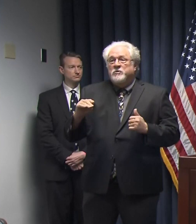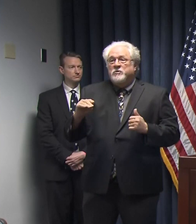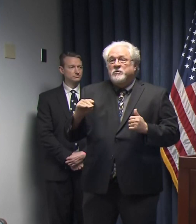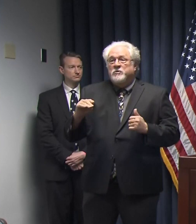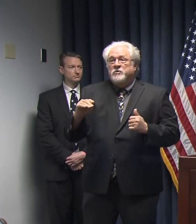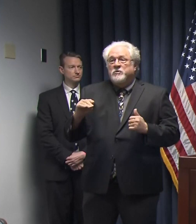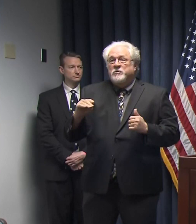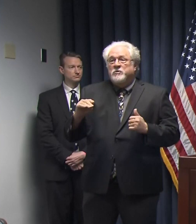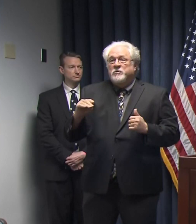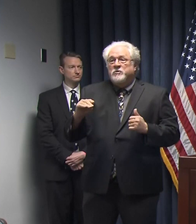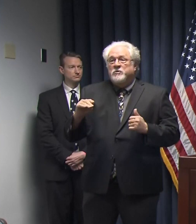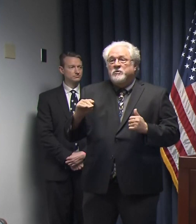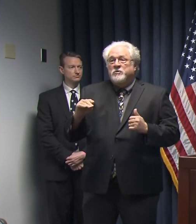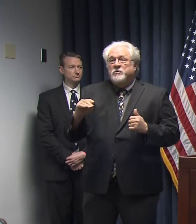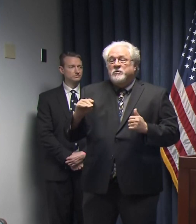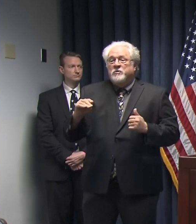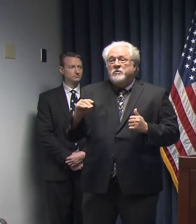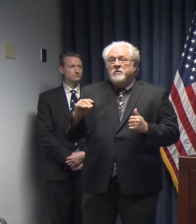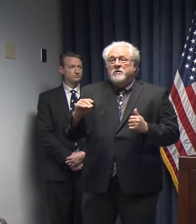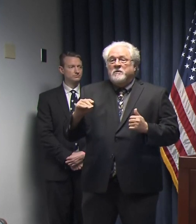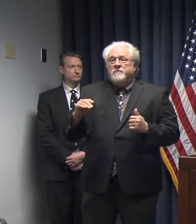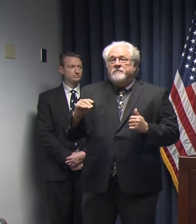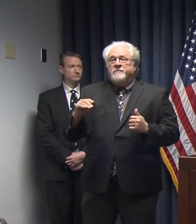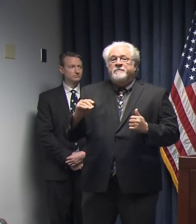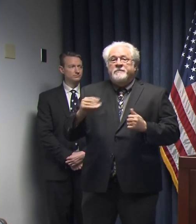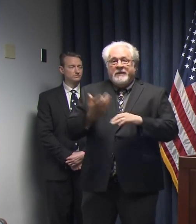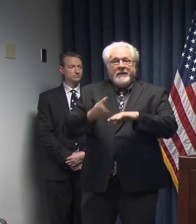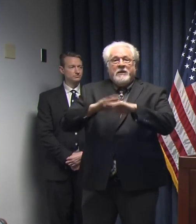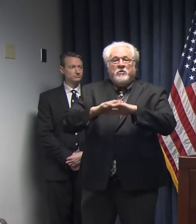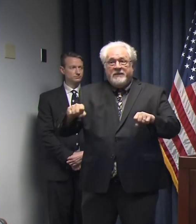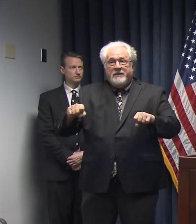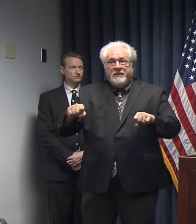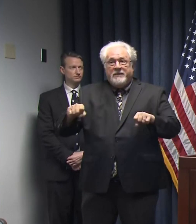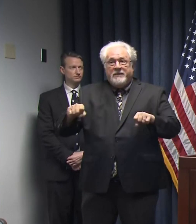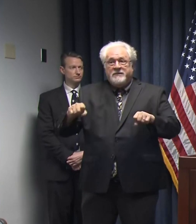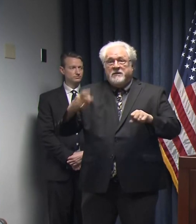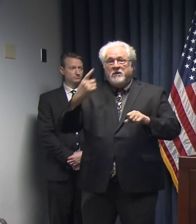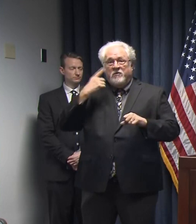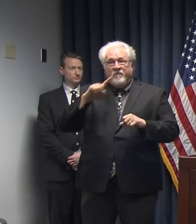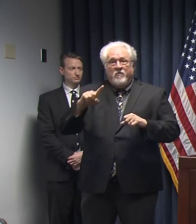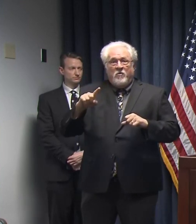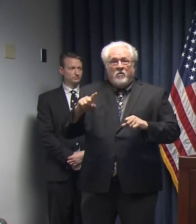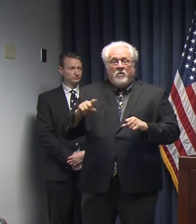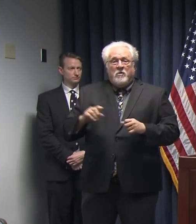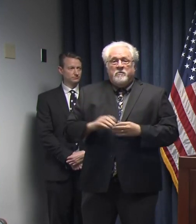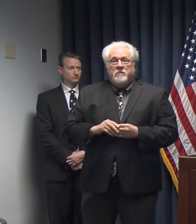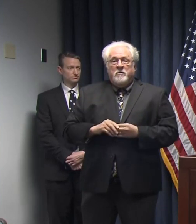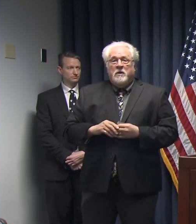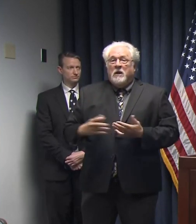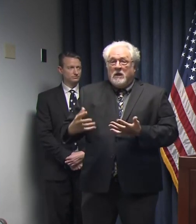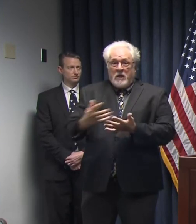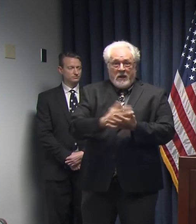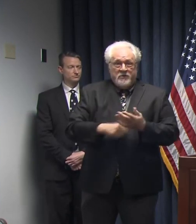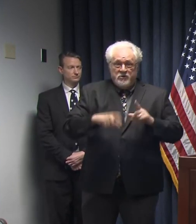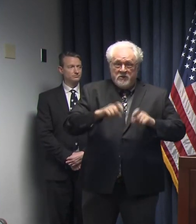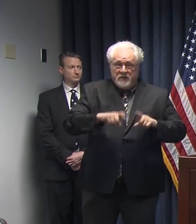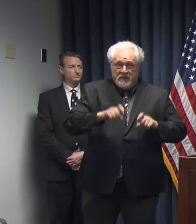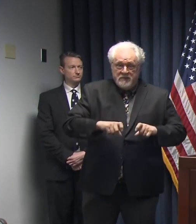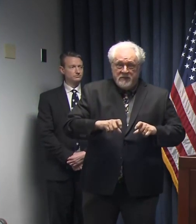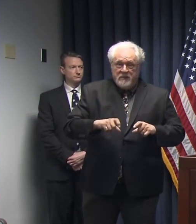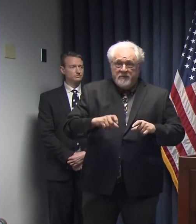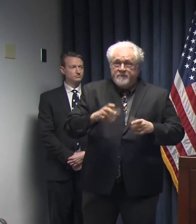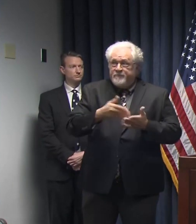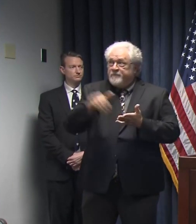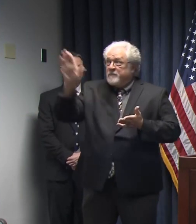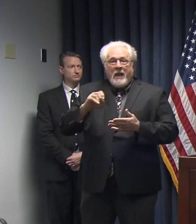increase our capacity for the collection of specimens to be